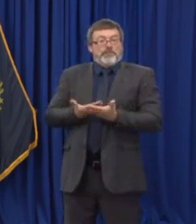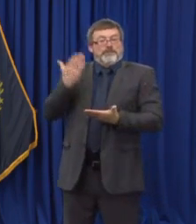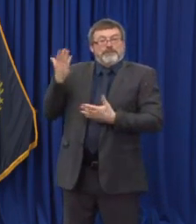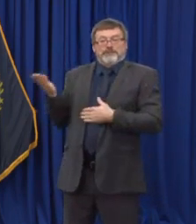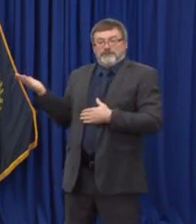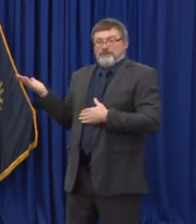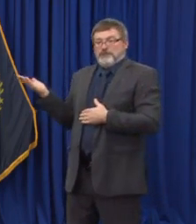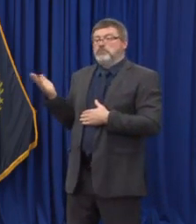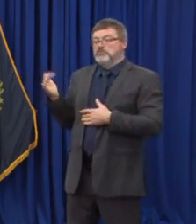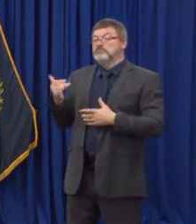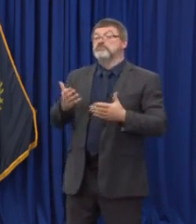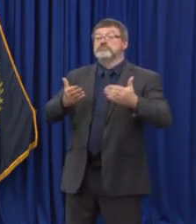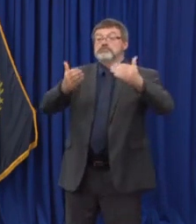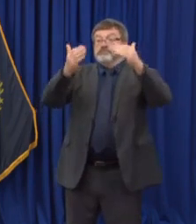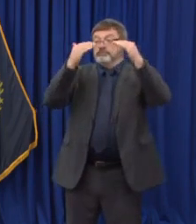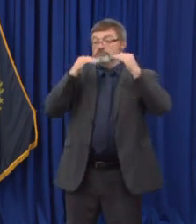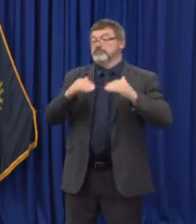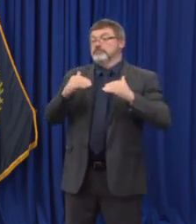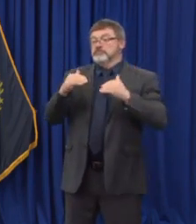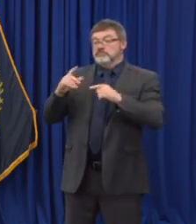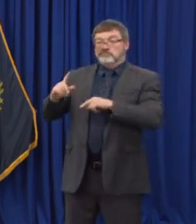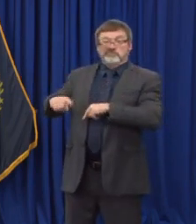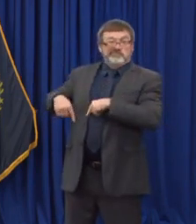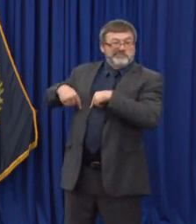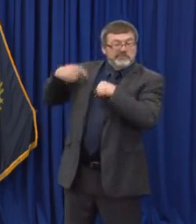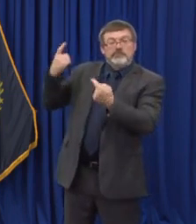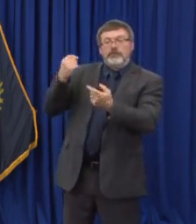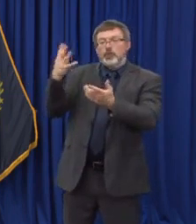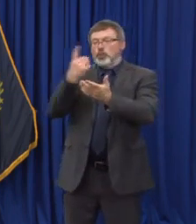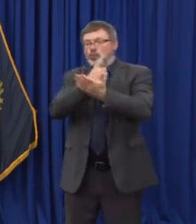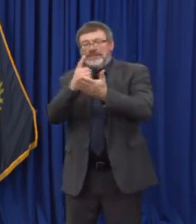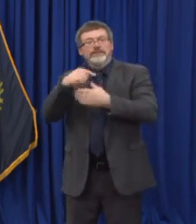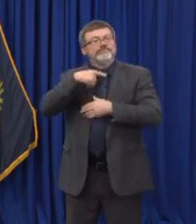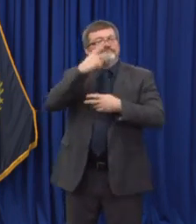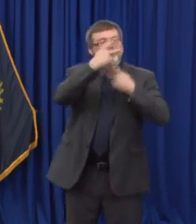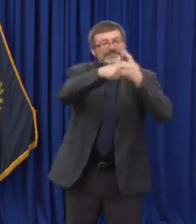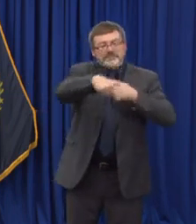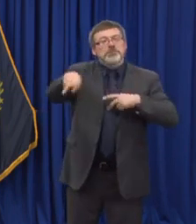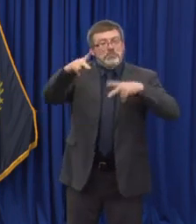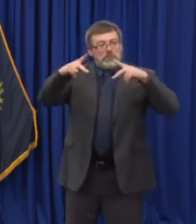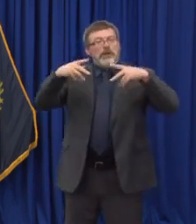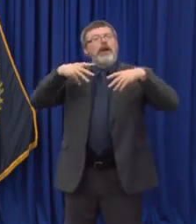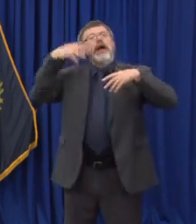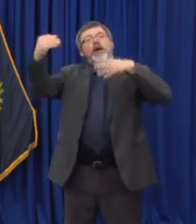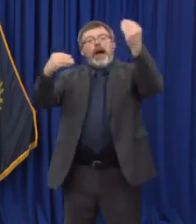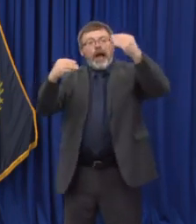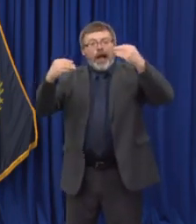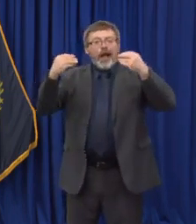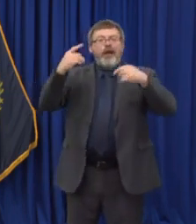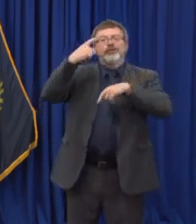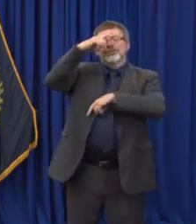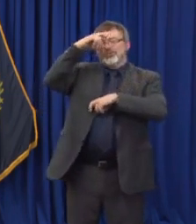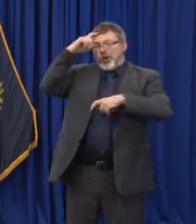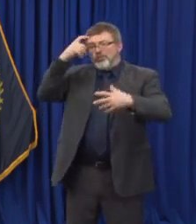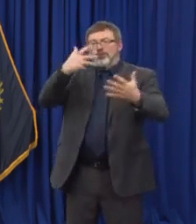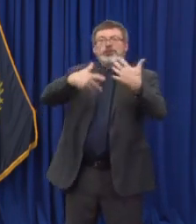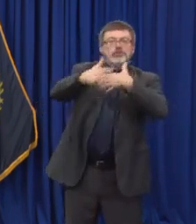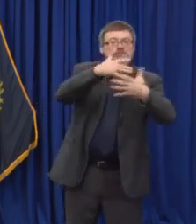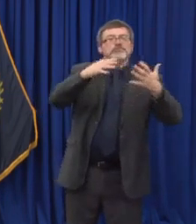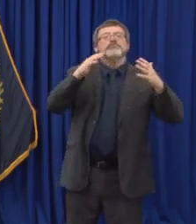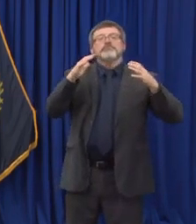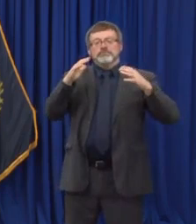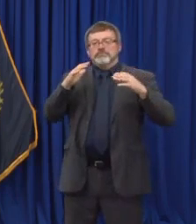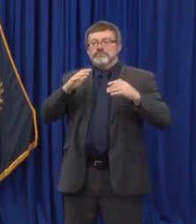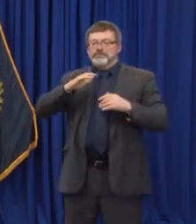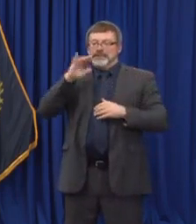weeks as people have began to move about more our case investigations have become increasingly complex. These while our case